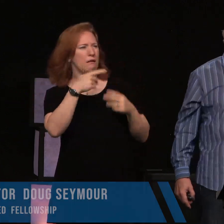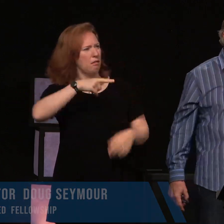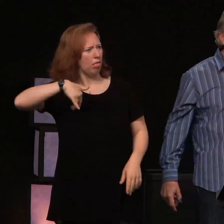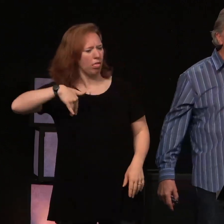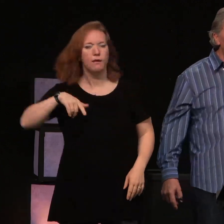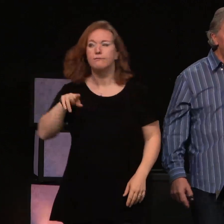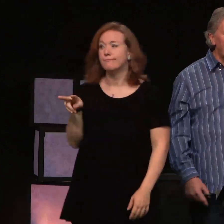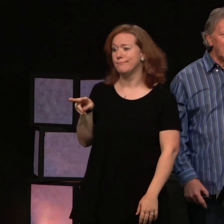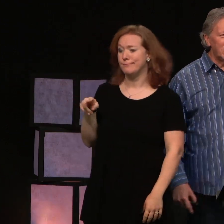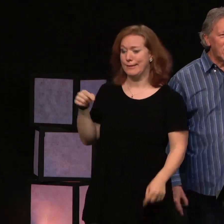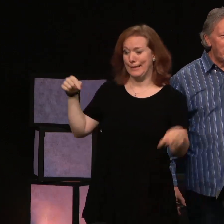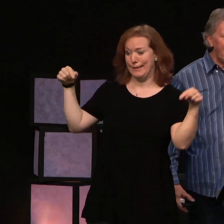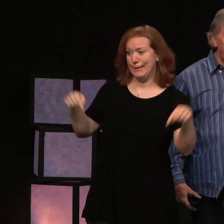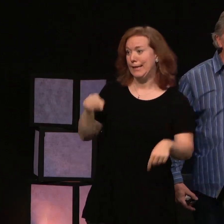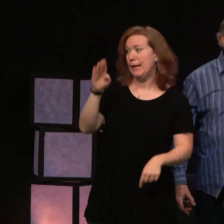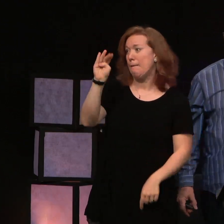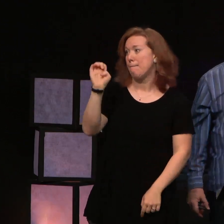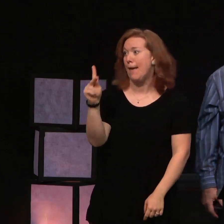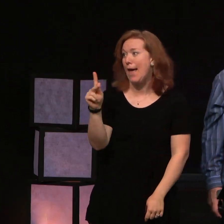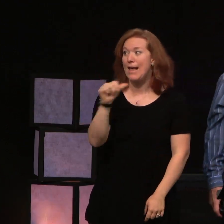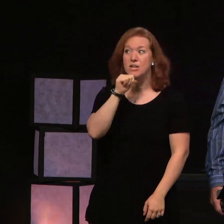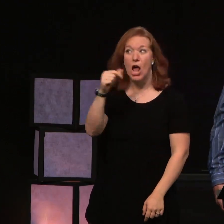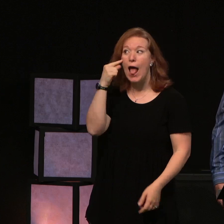He said, because, sir, this is a bank.